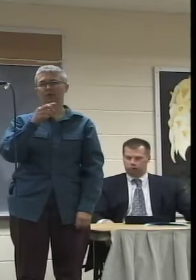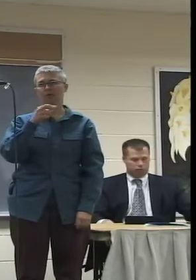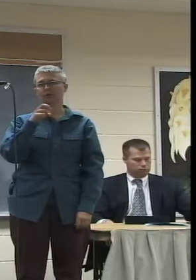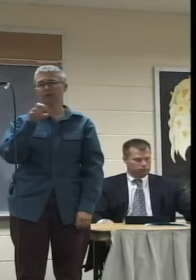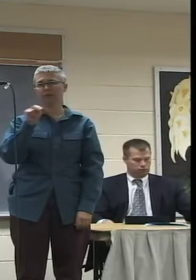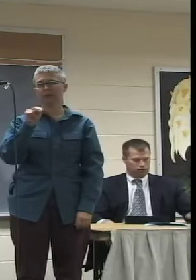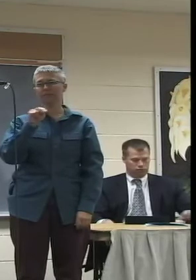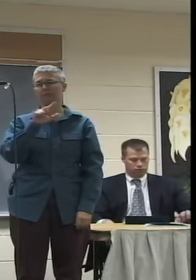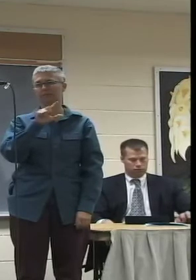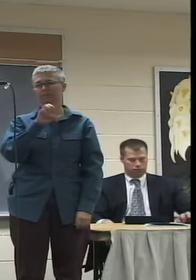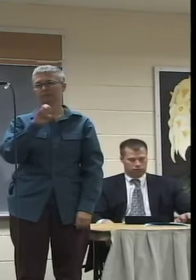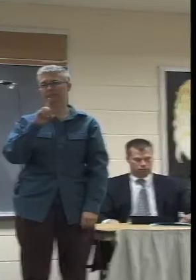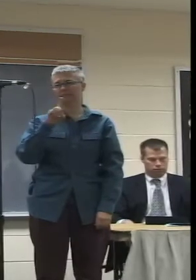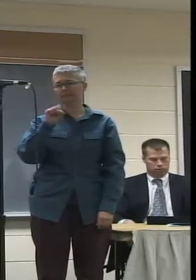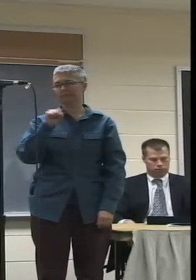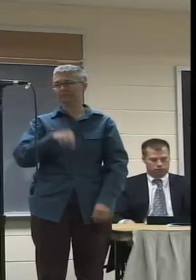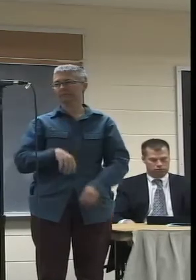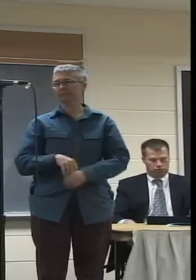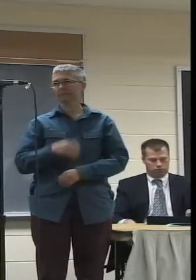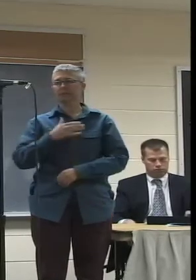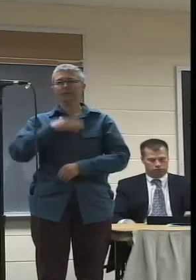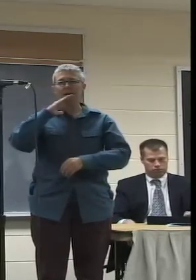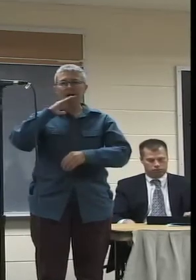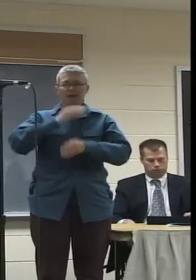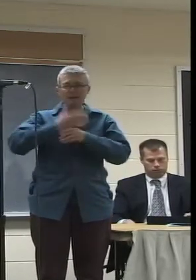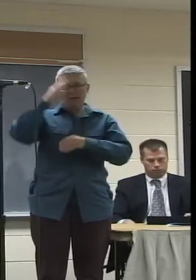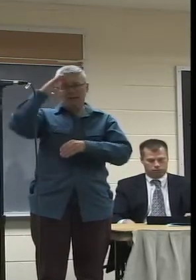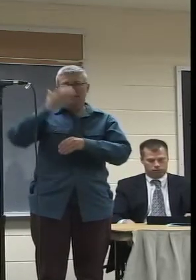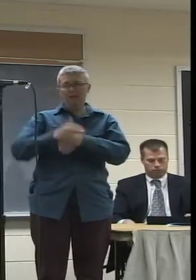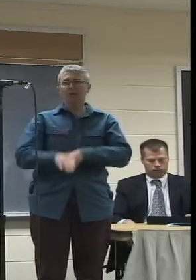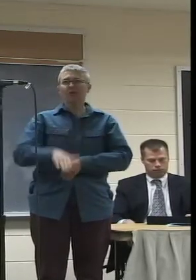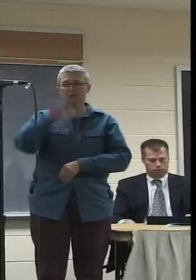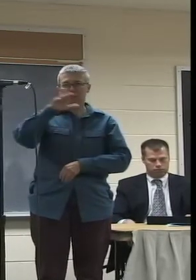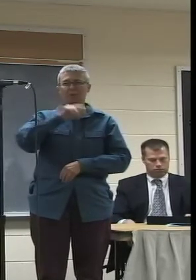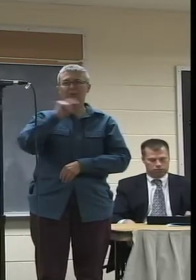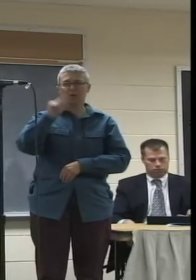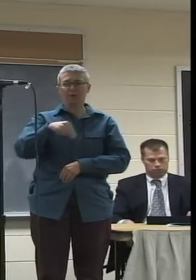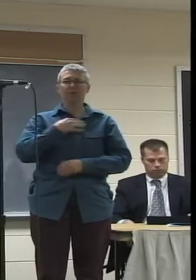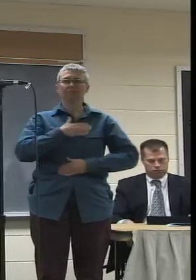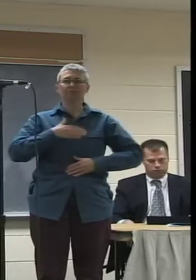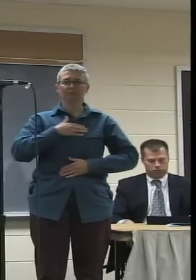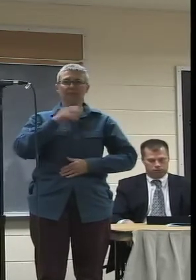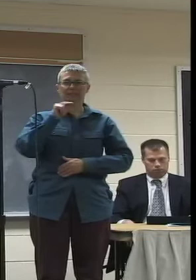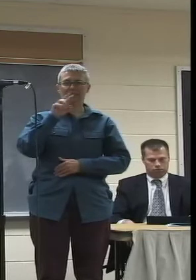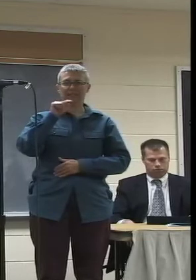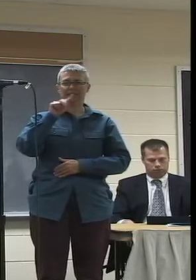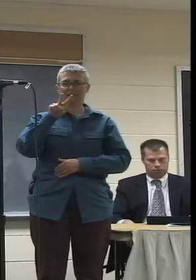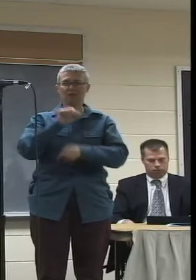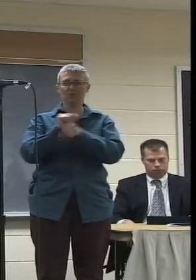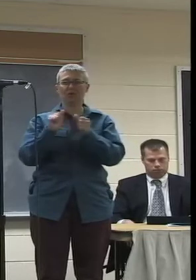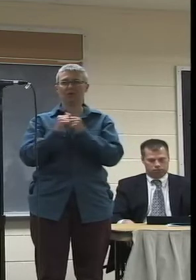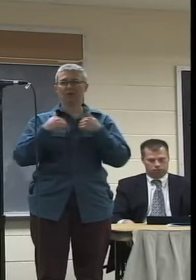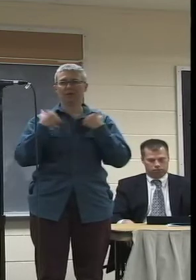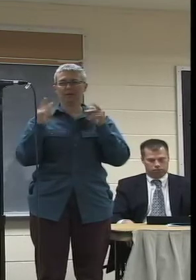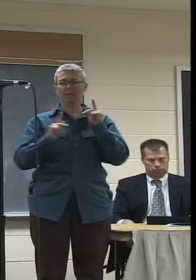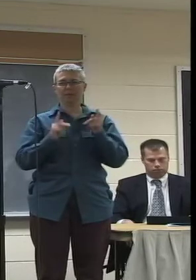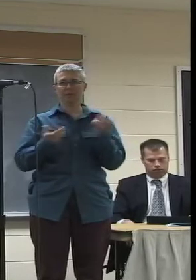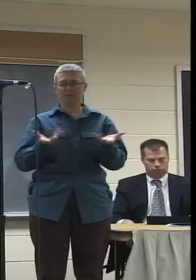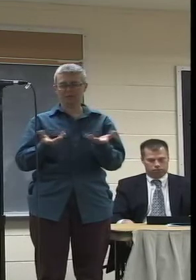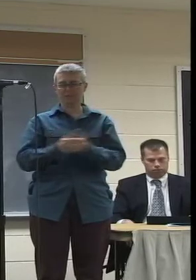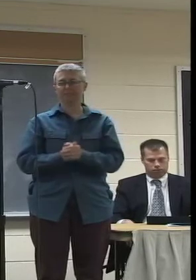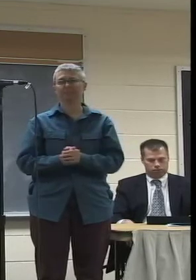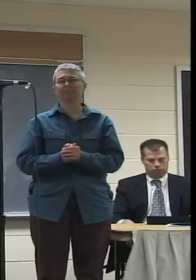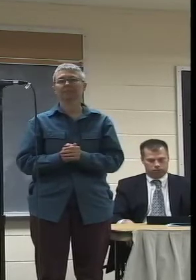I have a son and daughter who grew up in Northampton, and I appreciate NCTV's work with the youth in this area. Among other things,